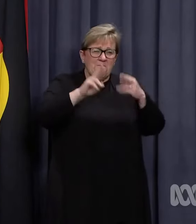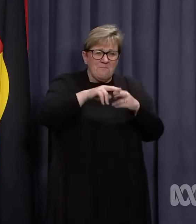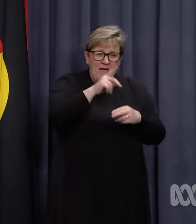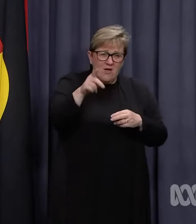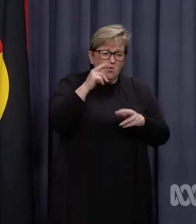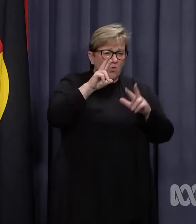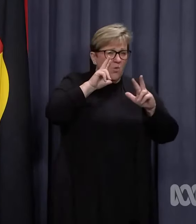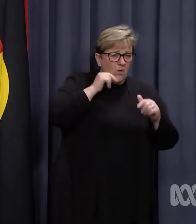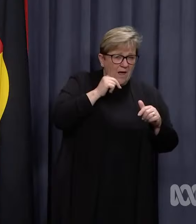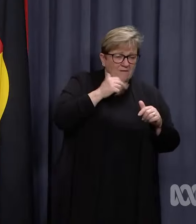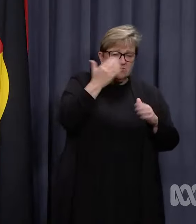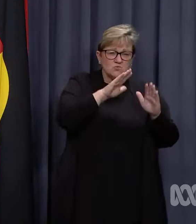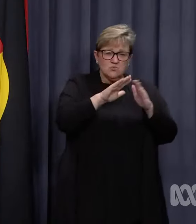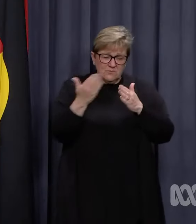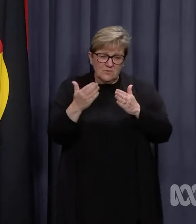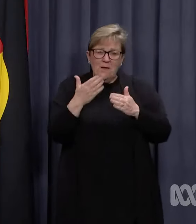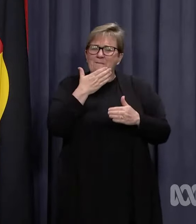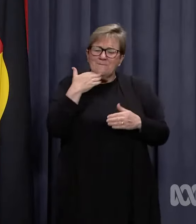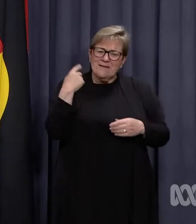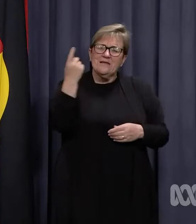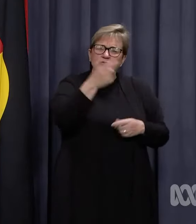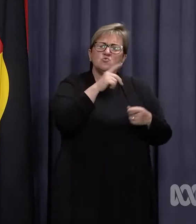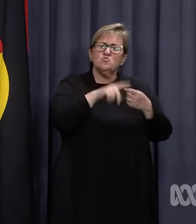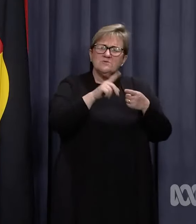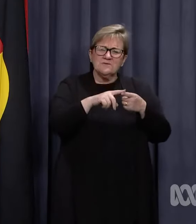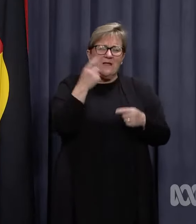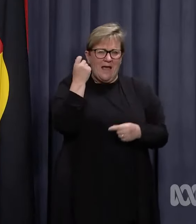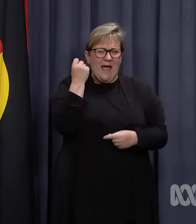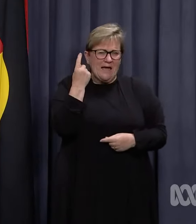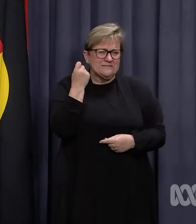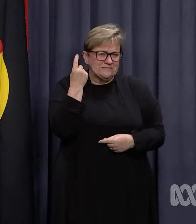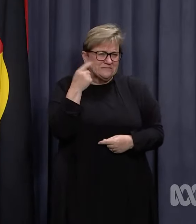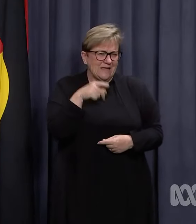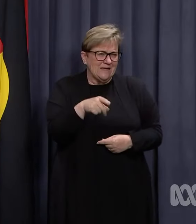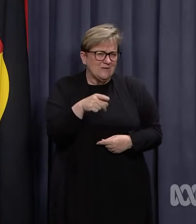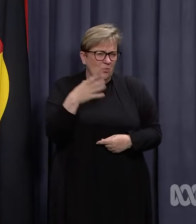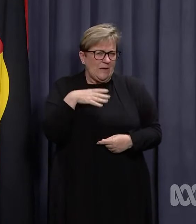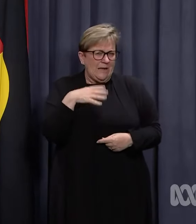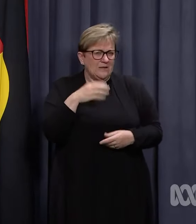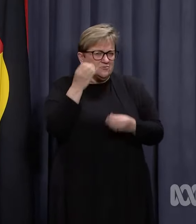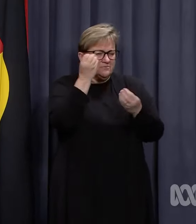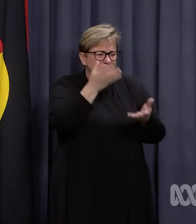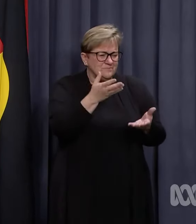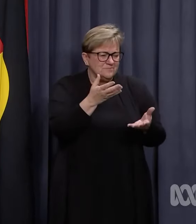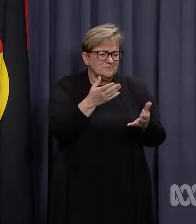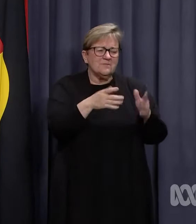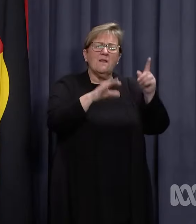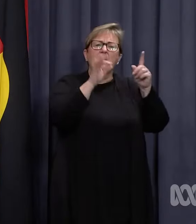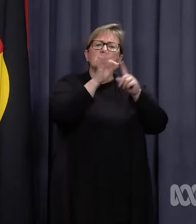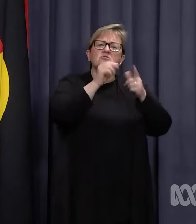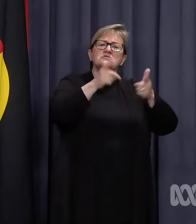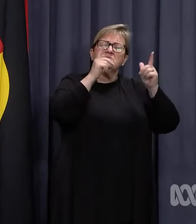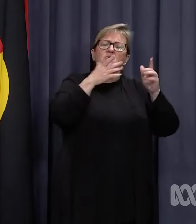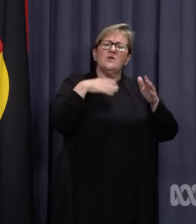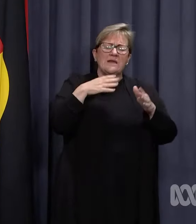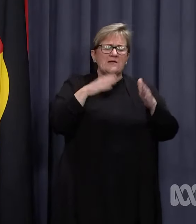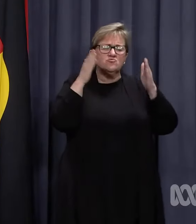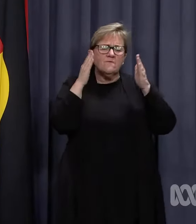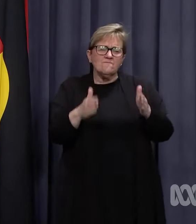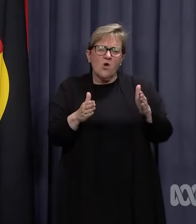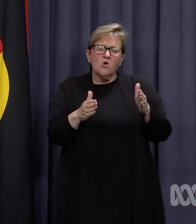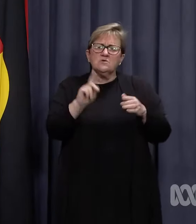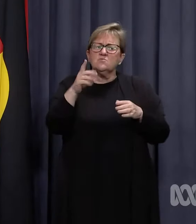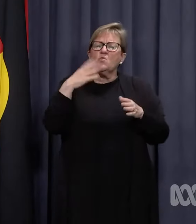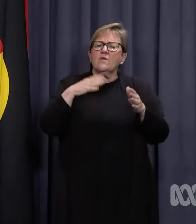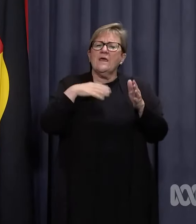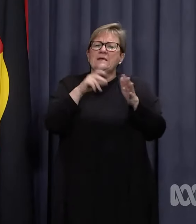carers, and school communities continue to be understanding of this. Principals also need to focus on what they